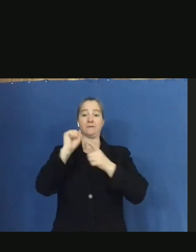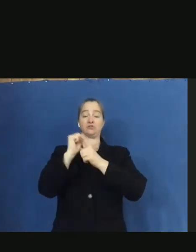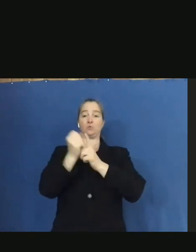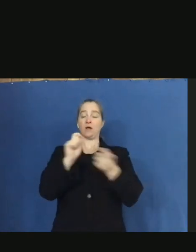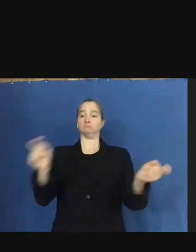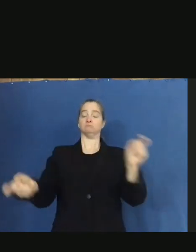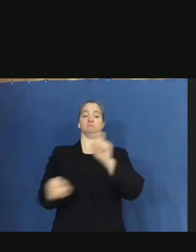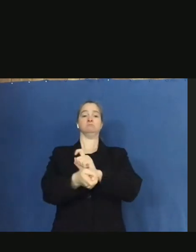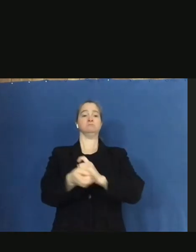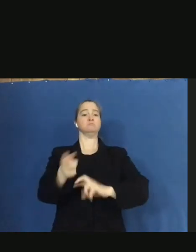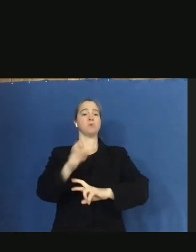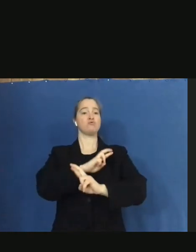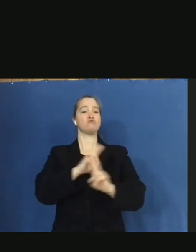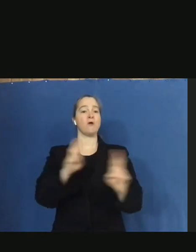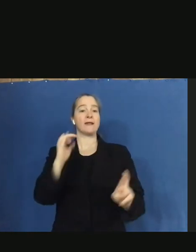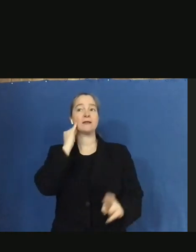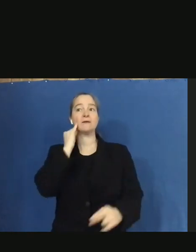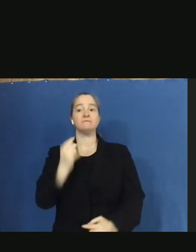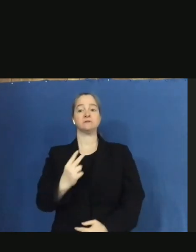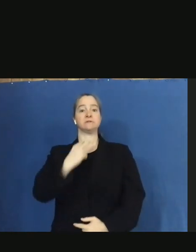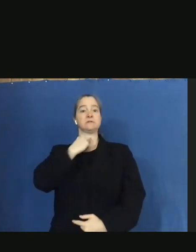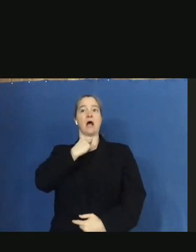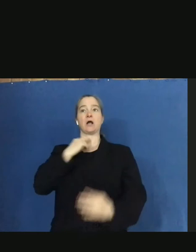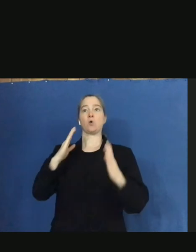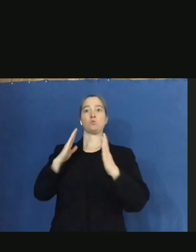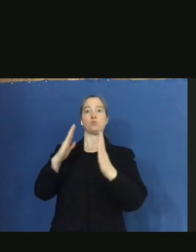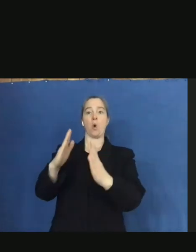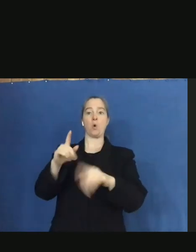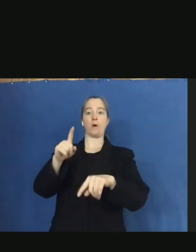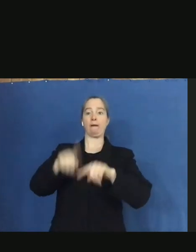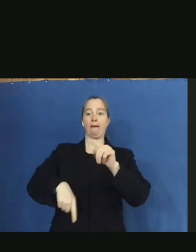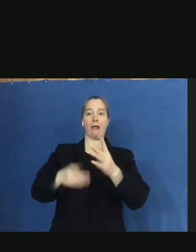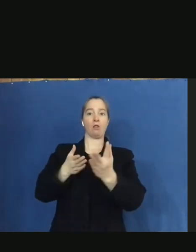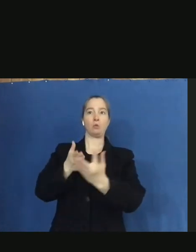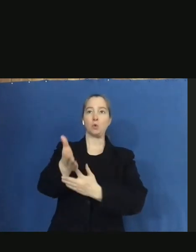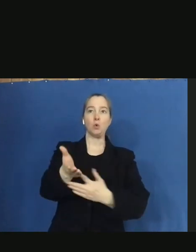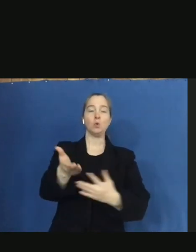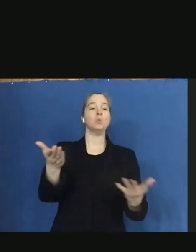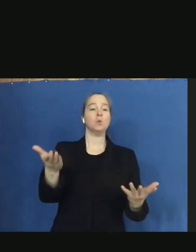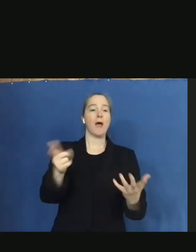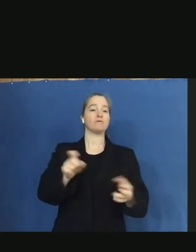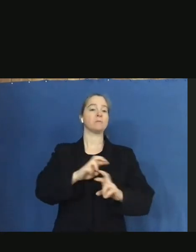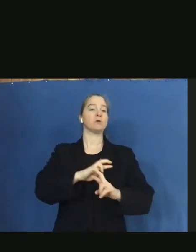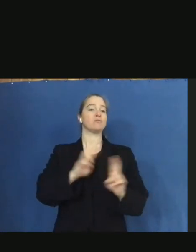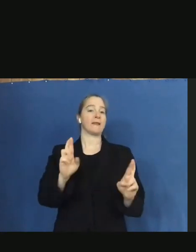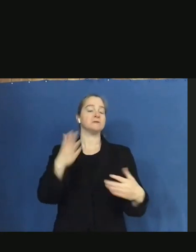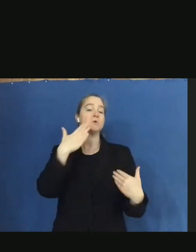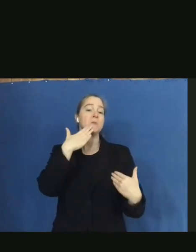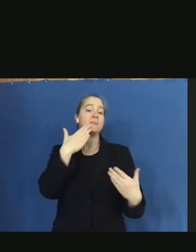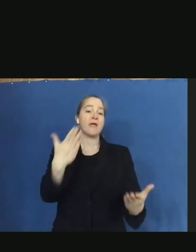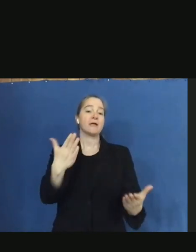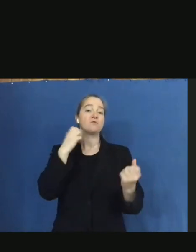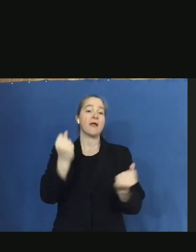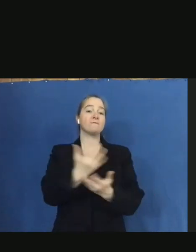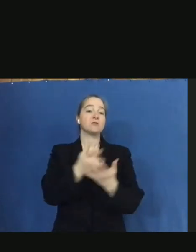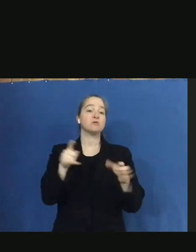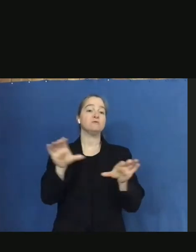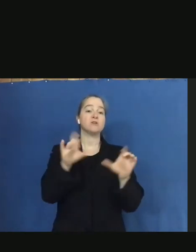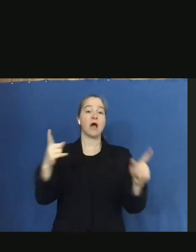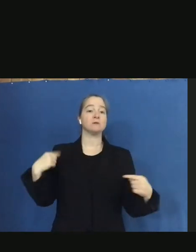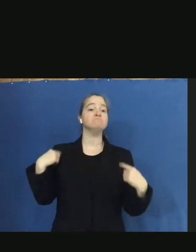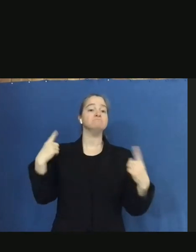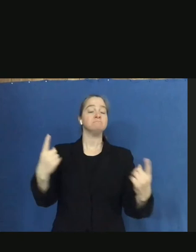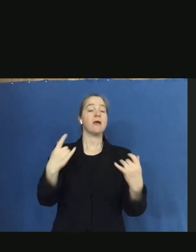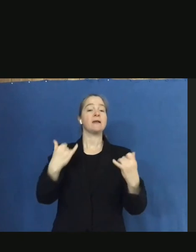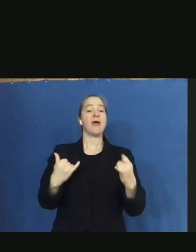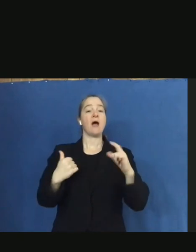include potentially becoming stranded if roadways become impassable. Thank you for everything that you've done up to this point. And now I'd like